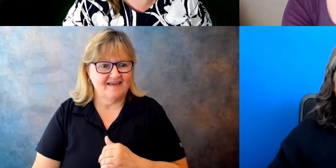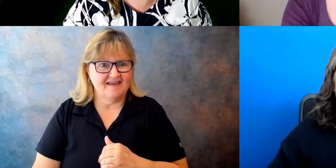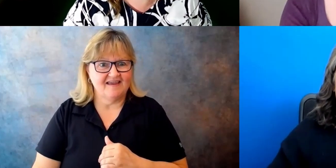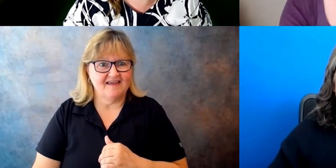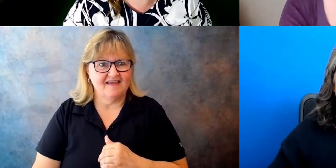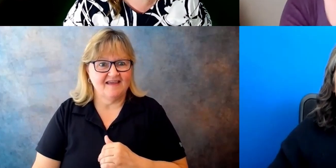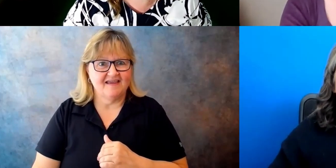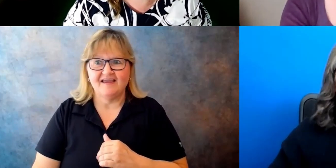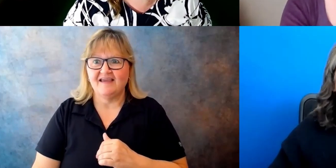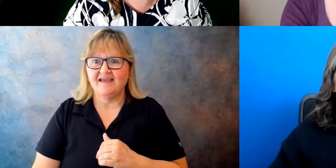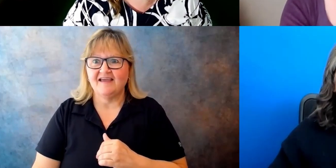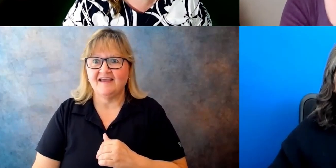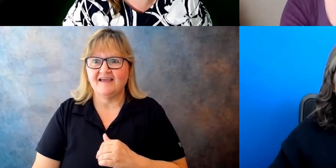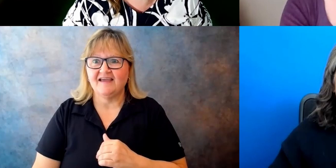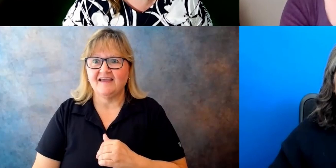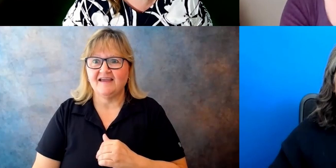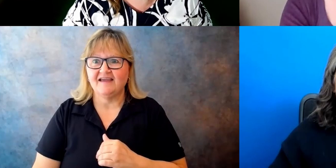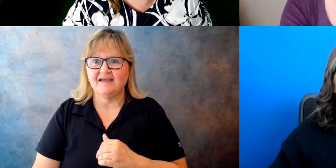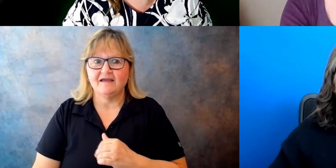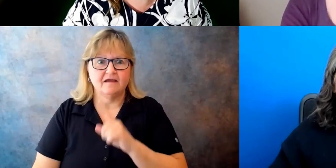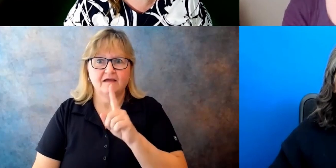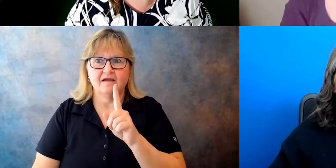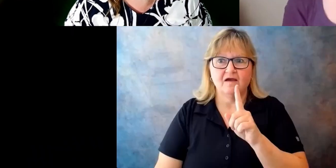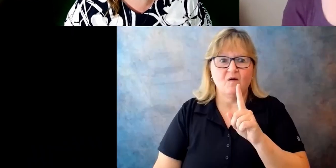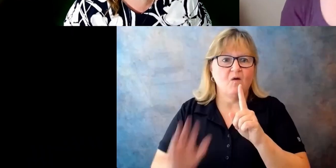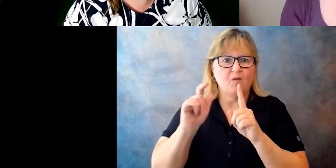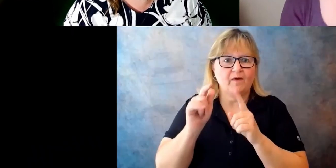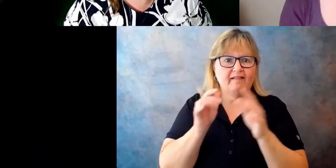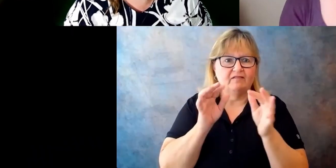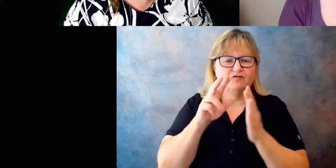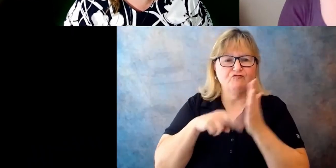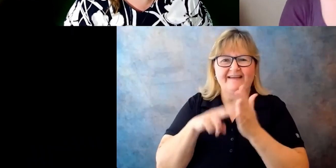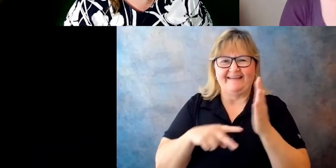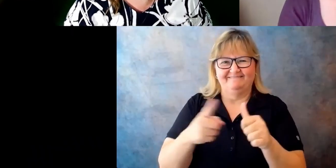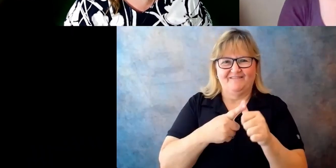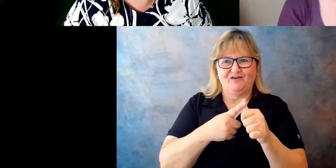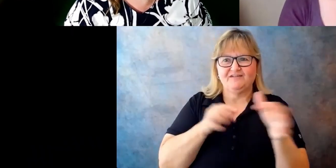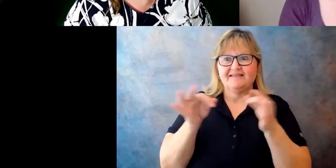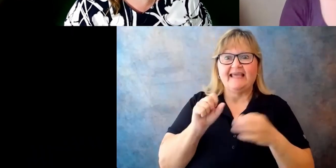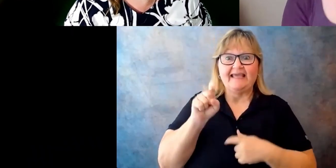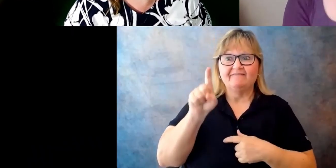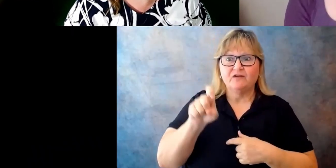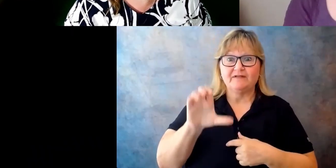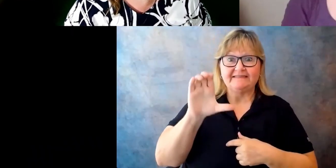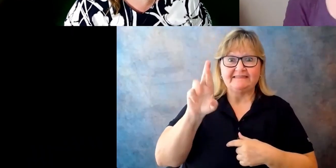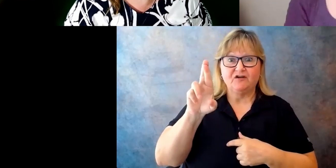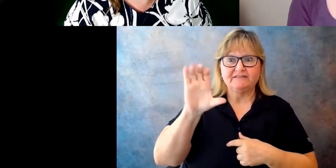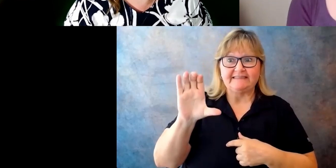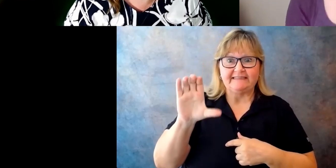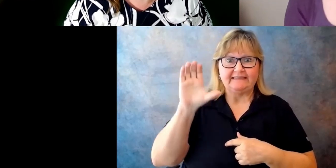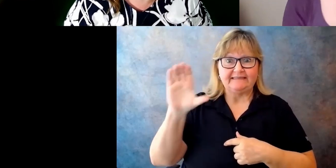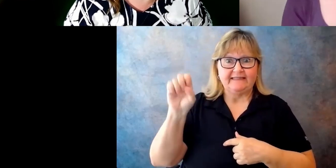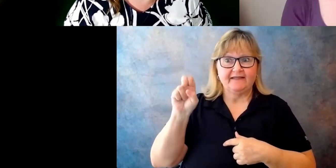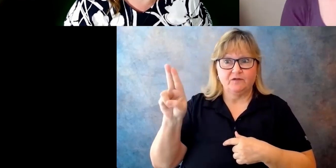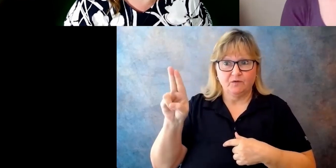Before we begin, if you'll allow me to just read a few housekeeping items. If you need CRC CEUs, after you pay